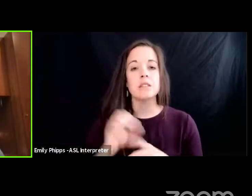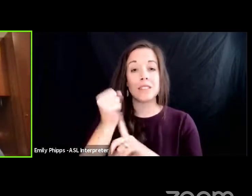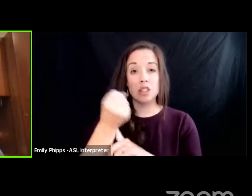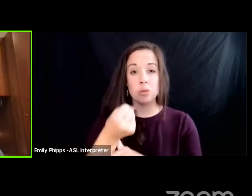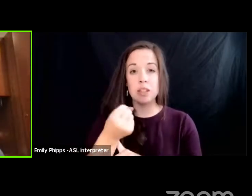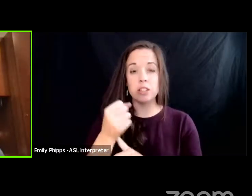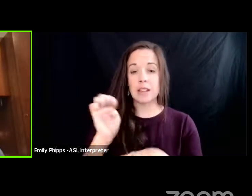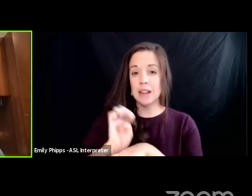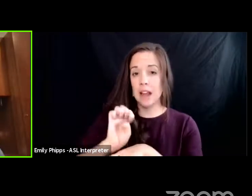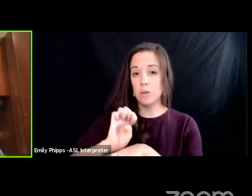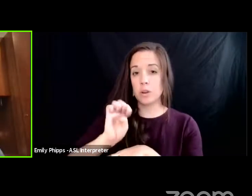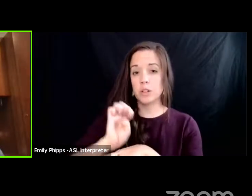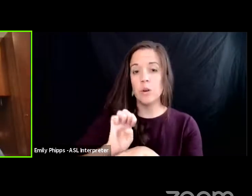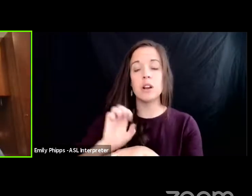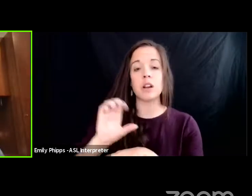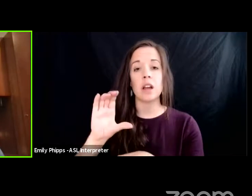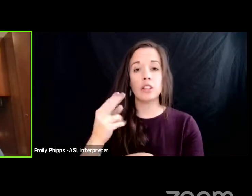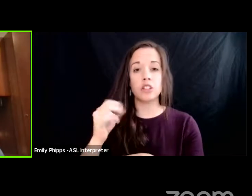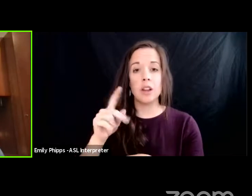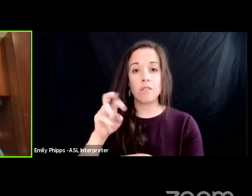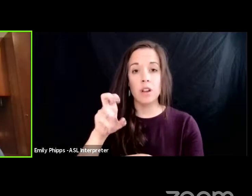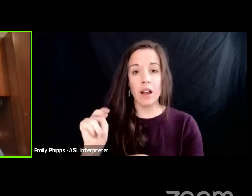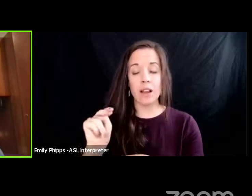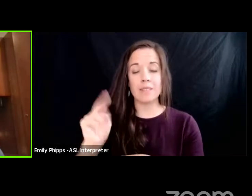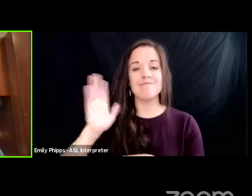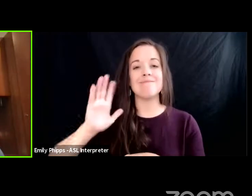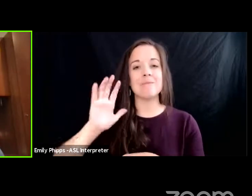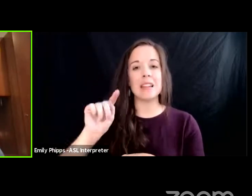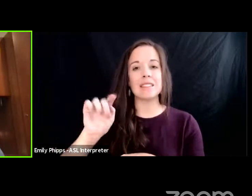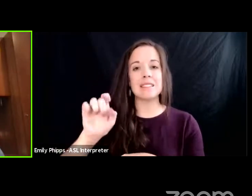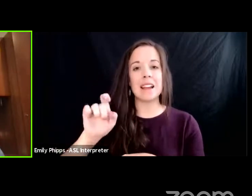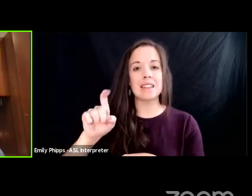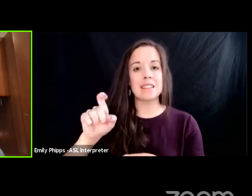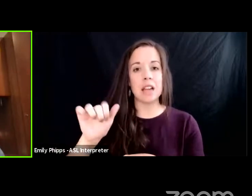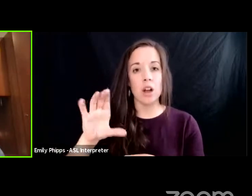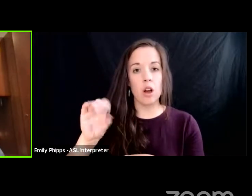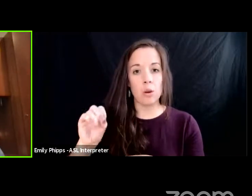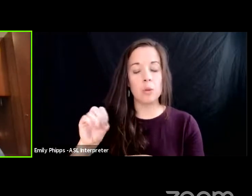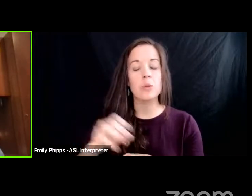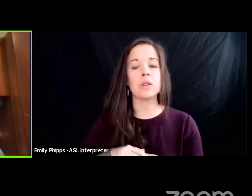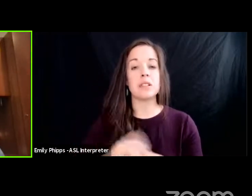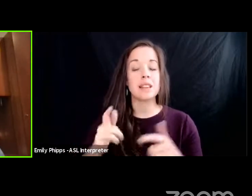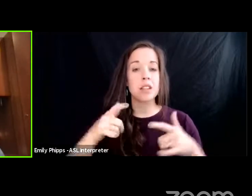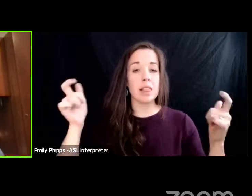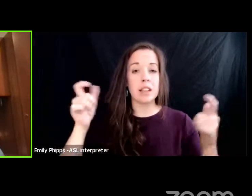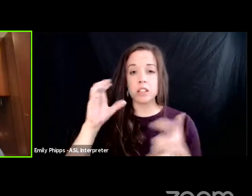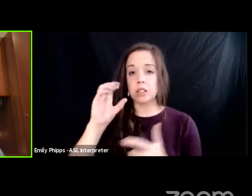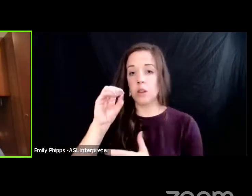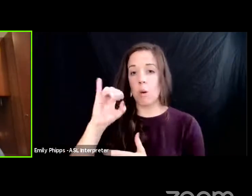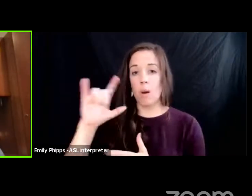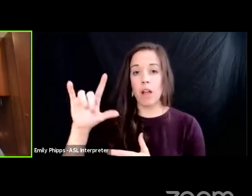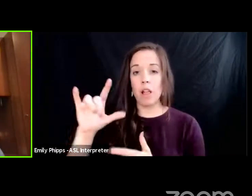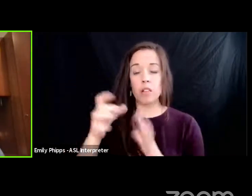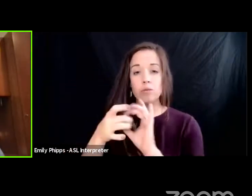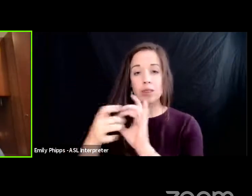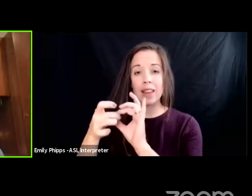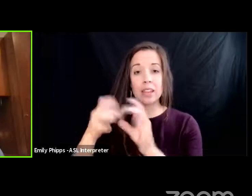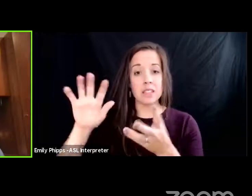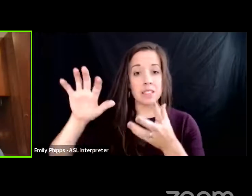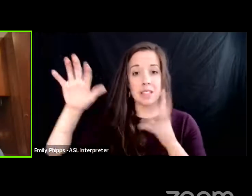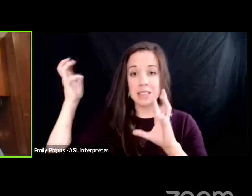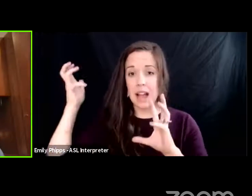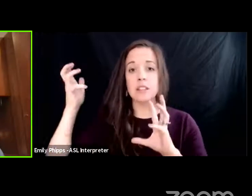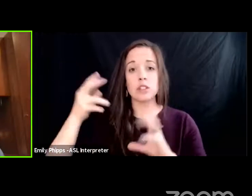chevron then texaco is the largest oil related disaster in history